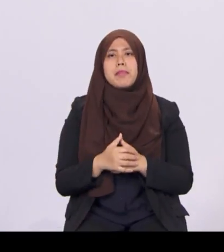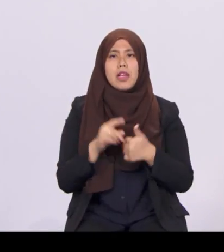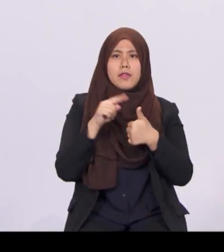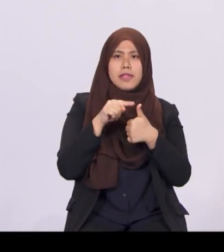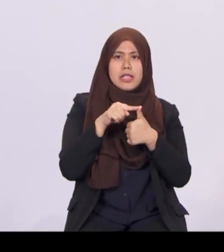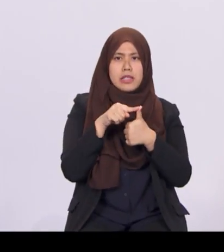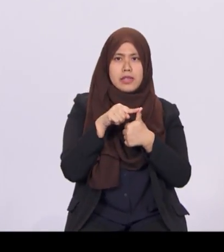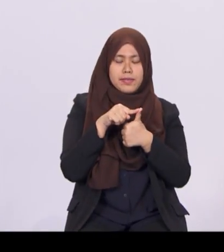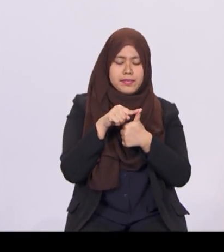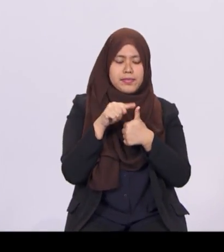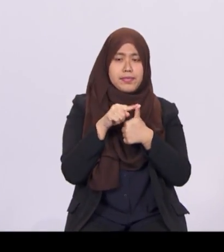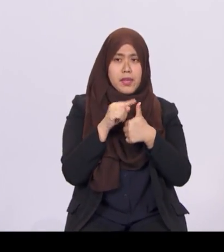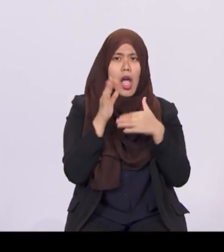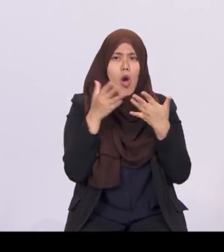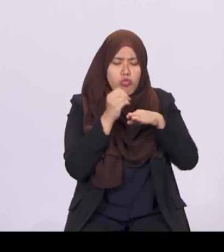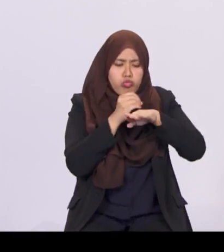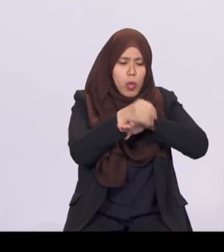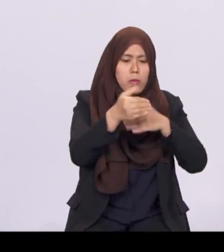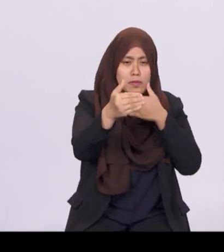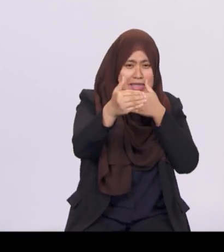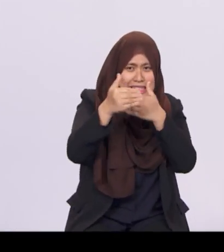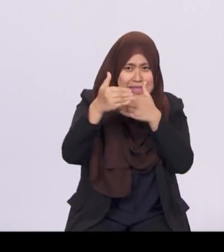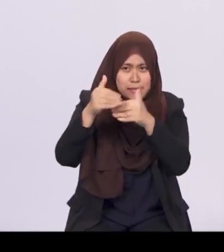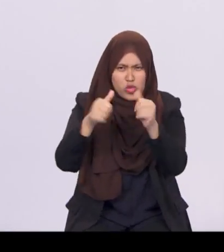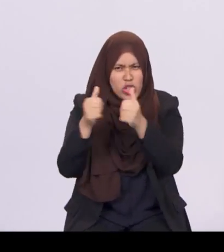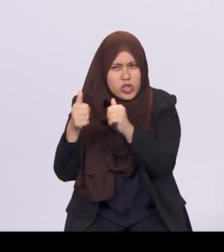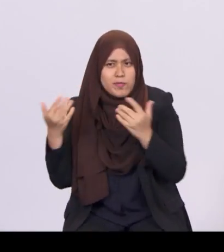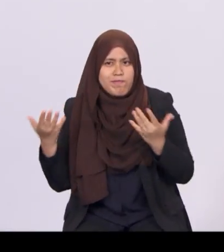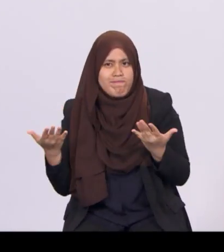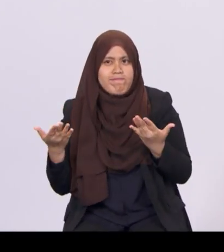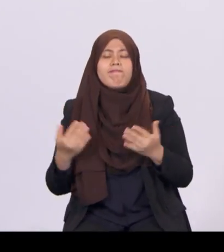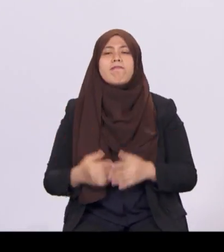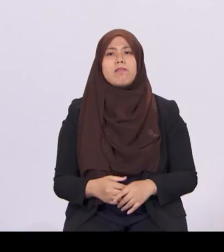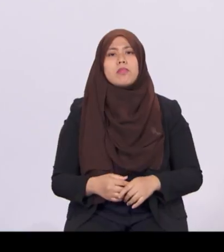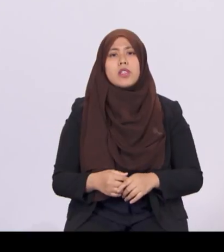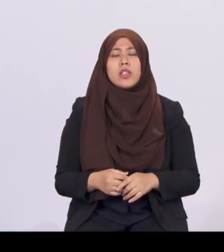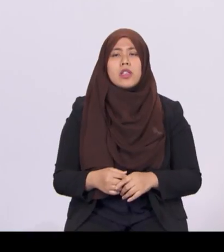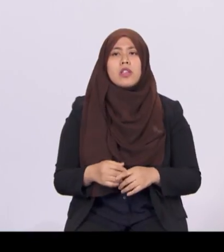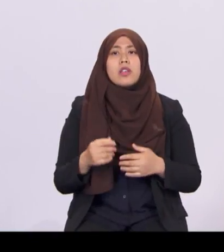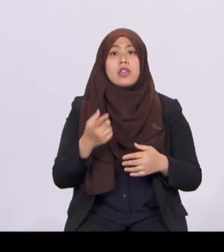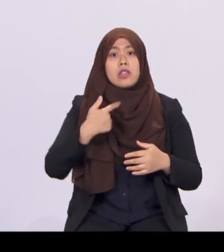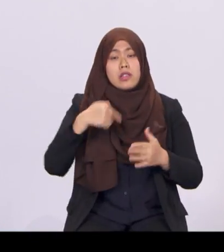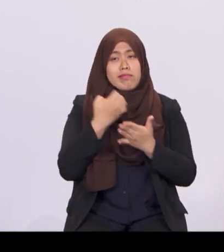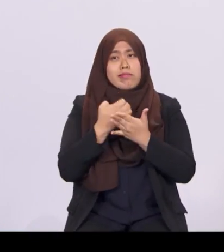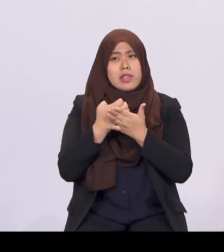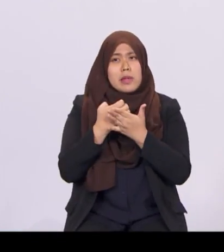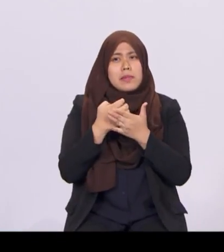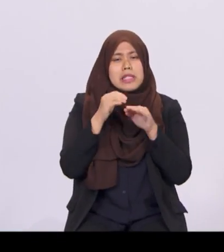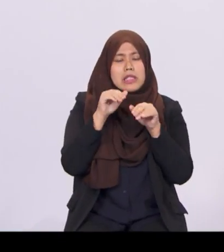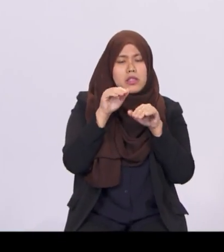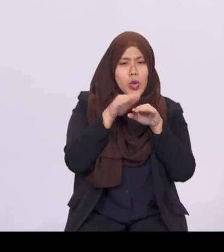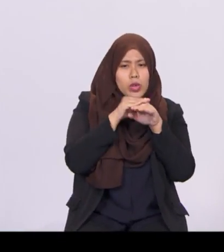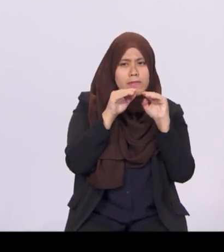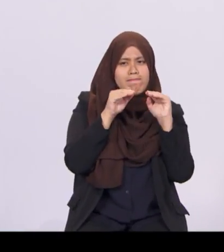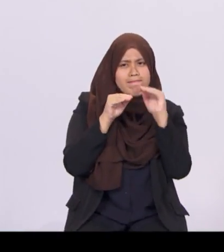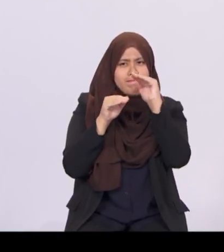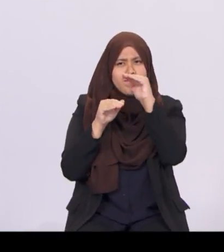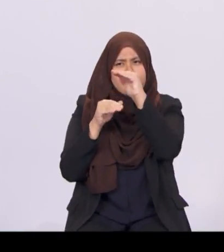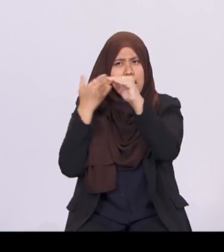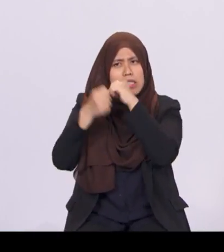First, overcoming near-term challenges. Though our economy picked up last year, our firms remain